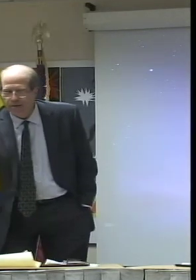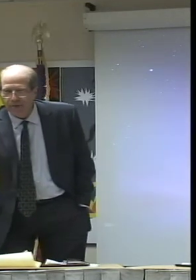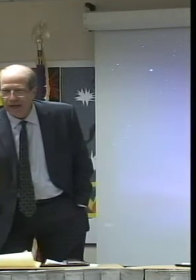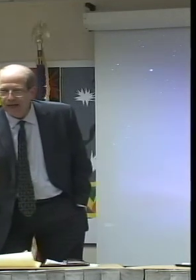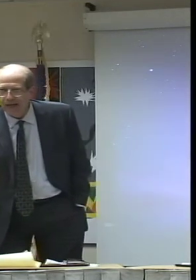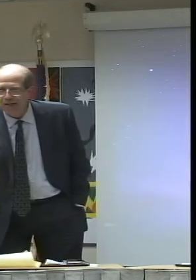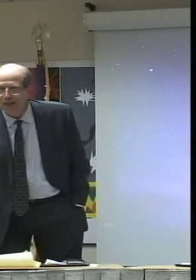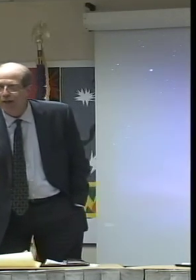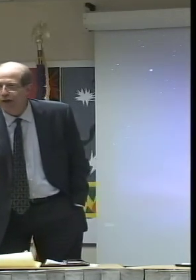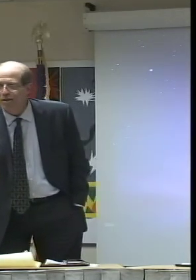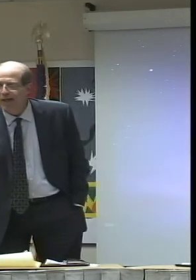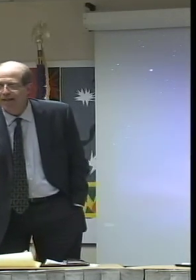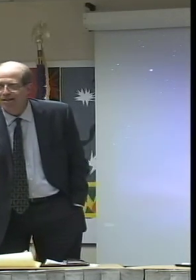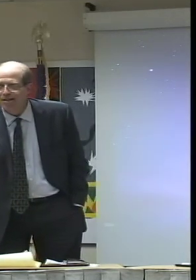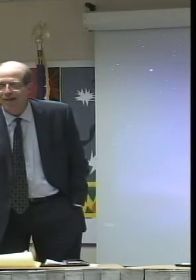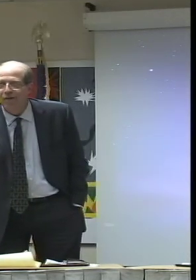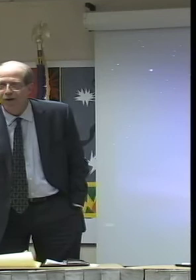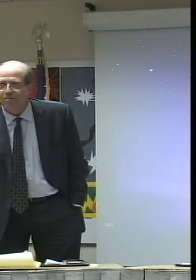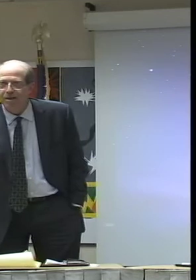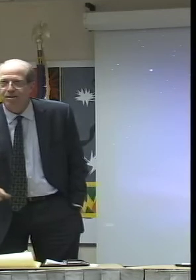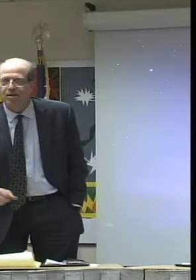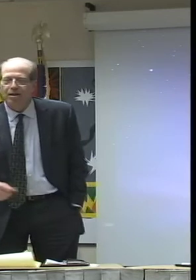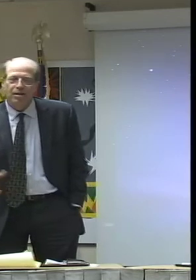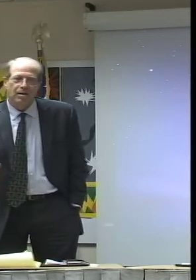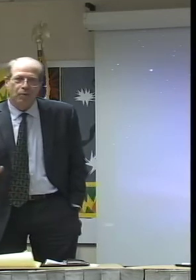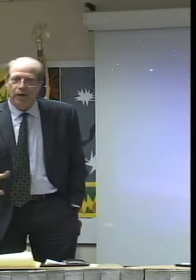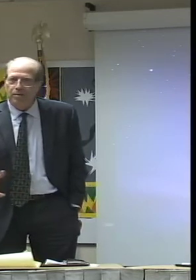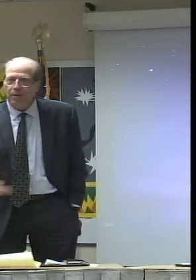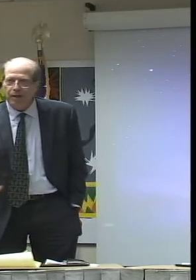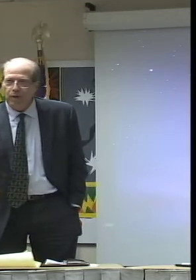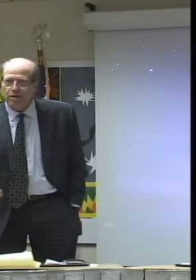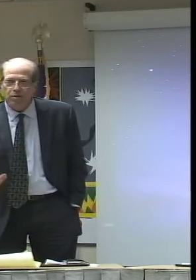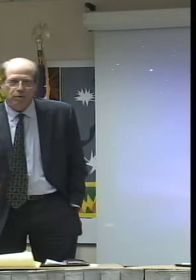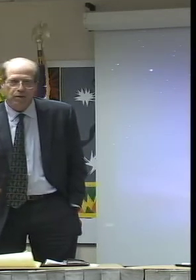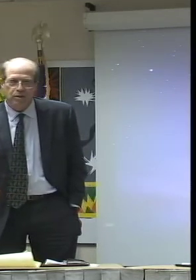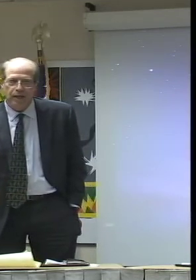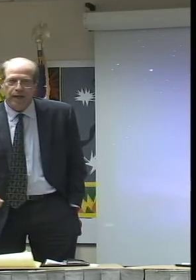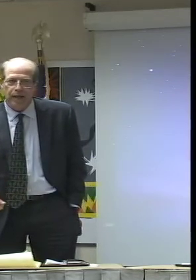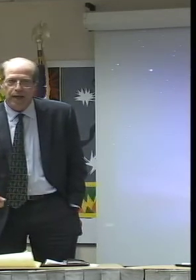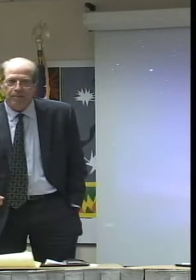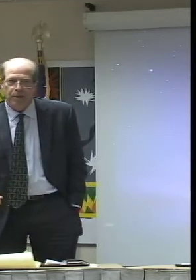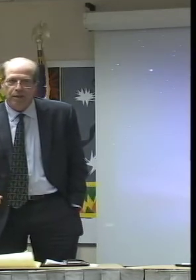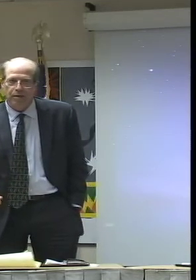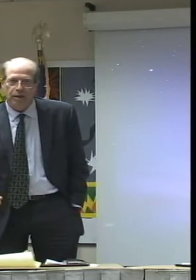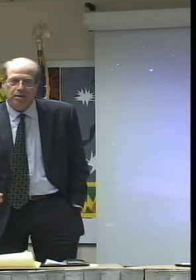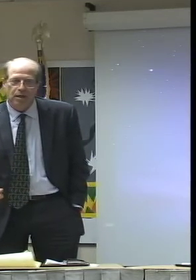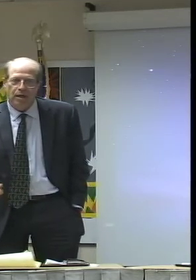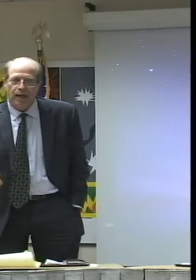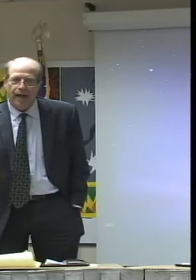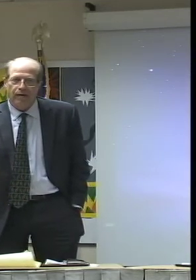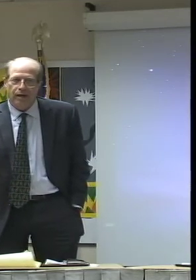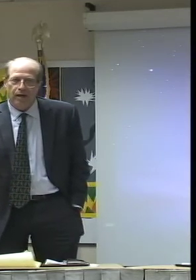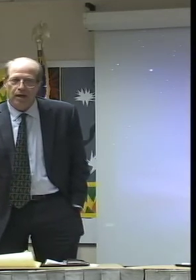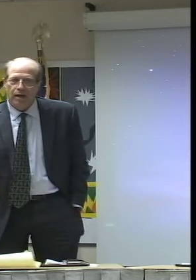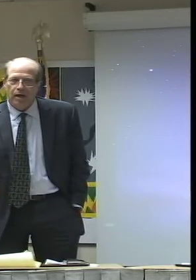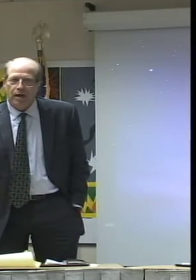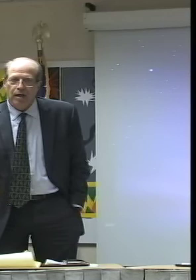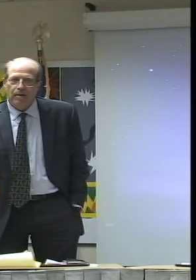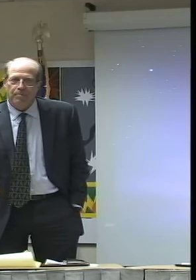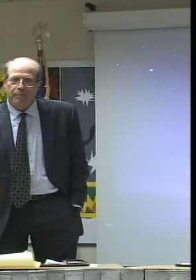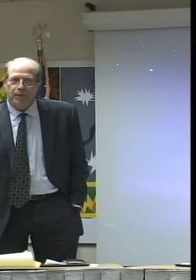We're not engaging in negotiations at all, but it's a boilerplate question we use at cable hearings. Aaron,